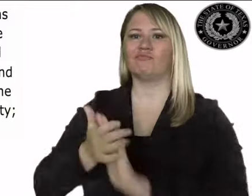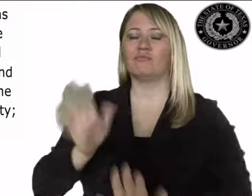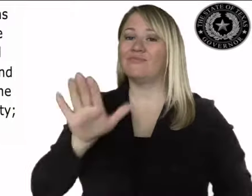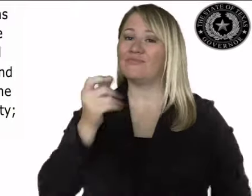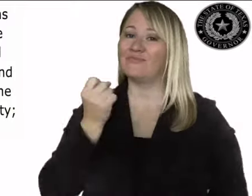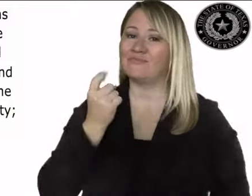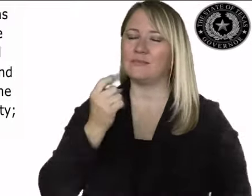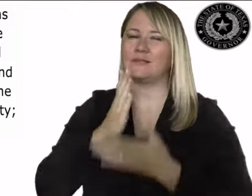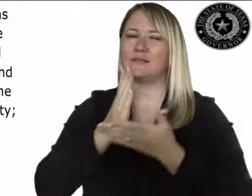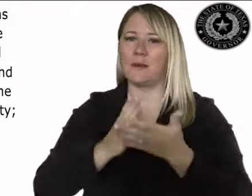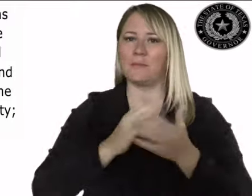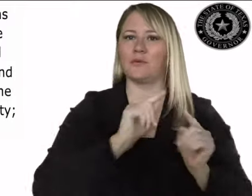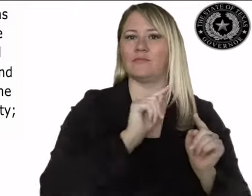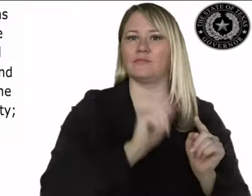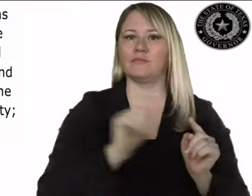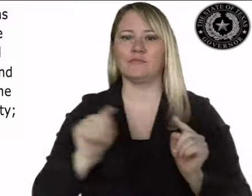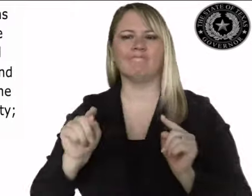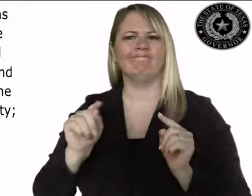immunity, and